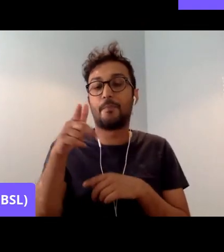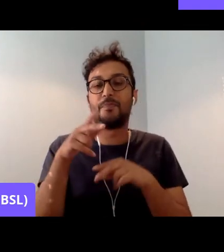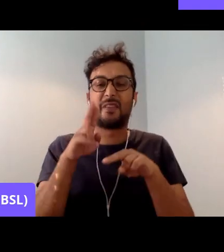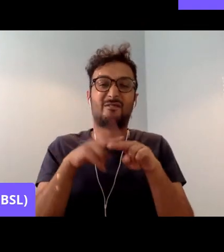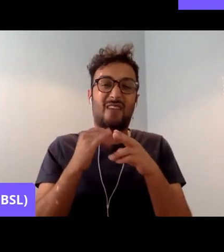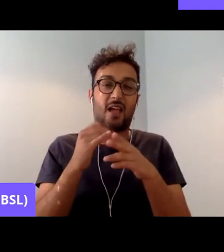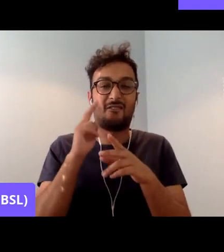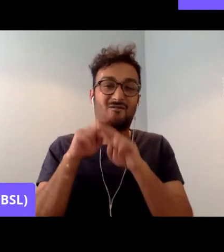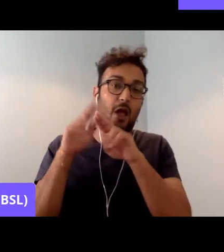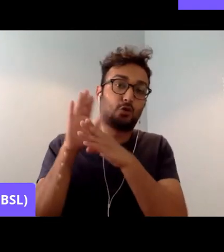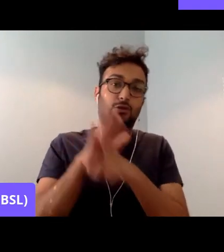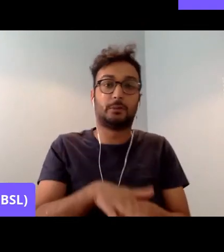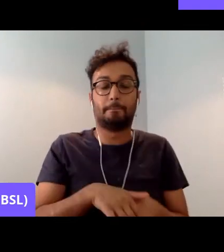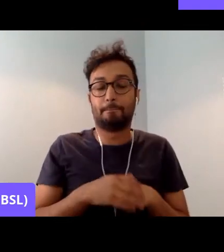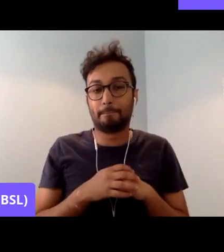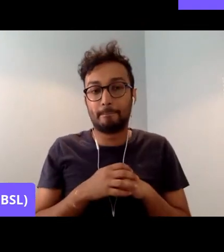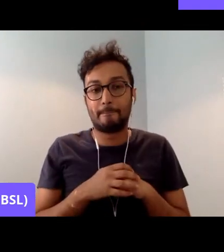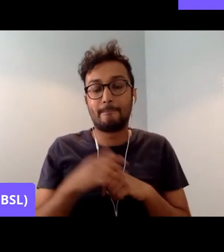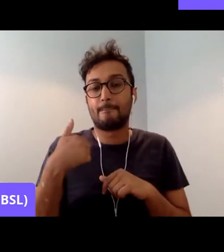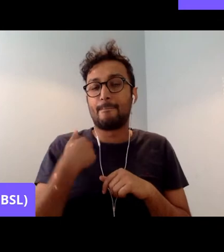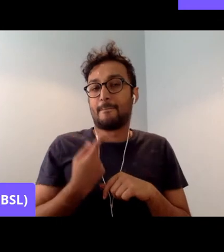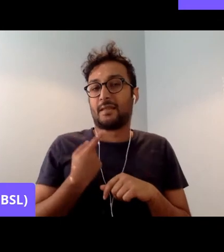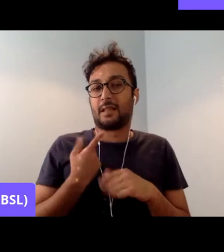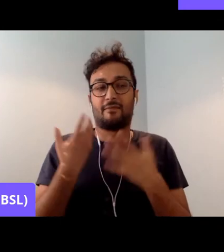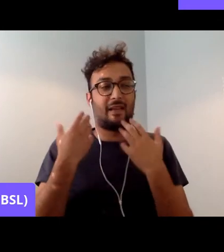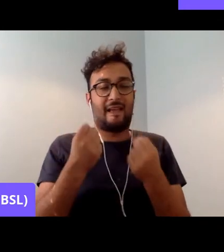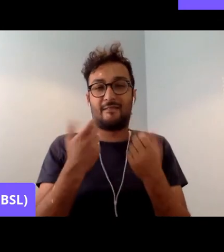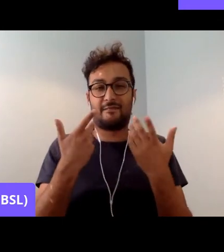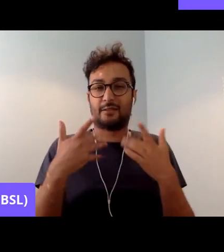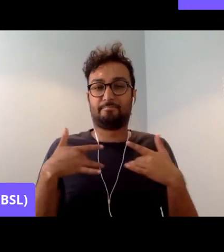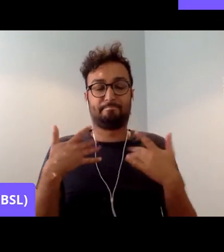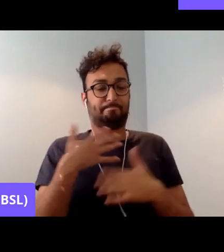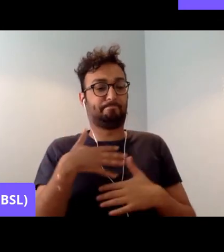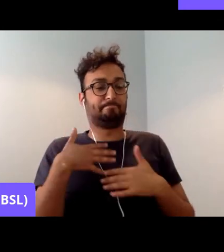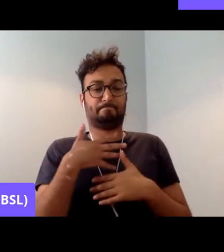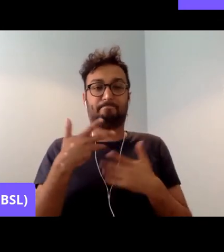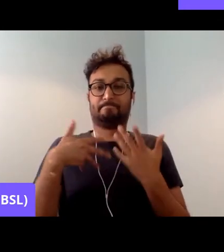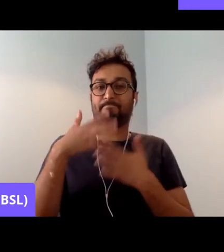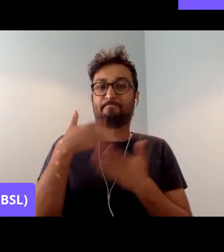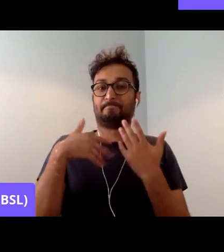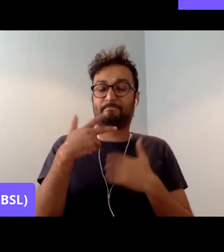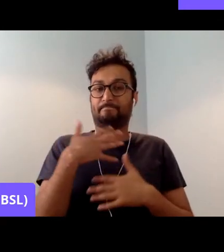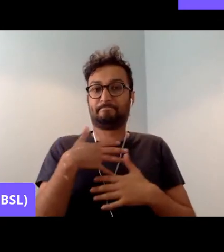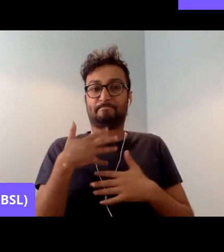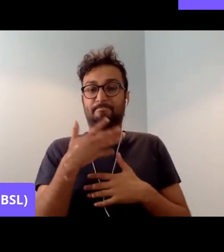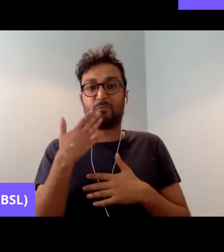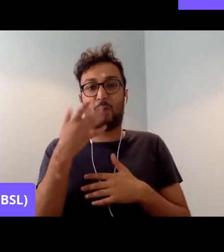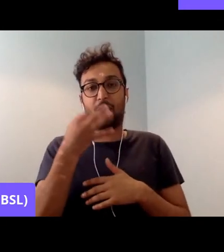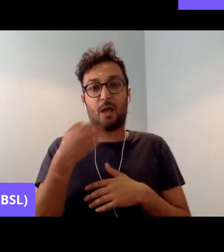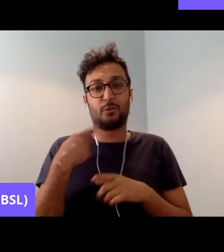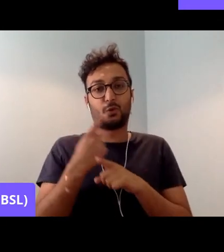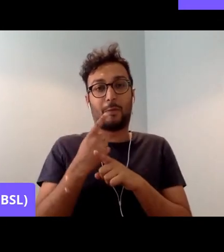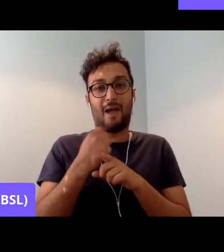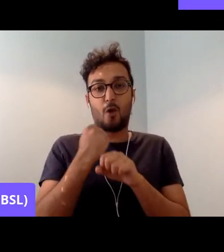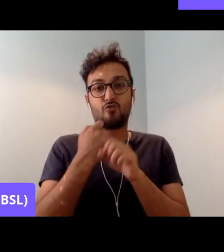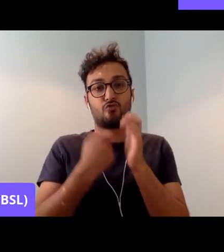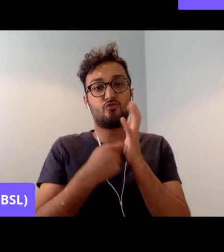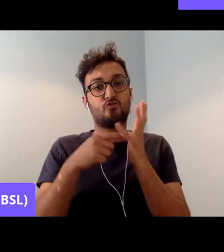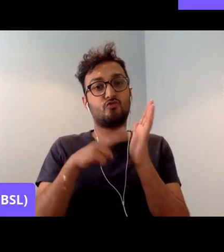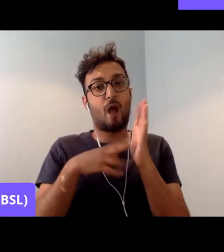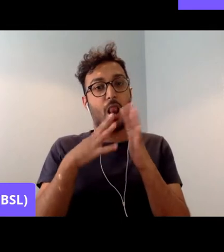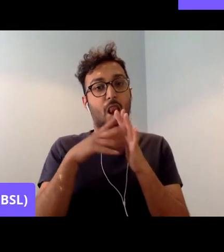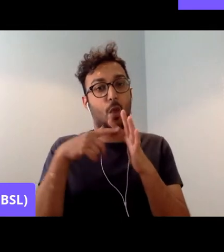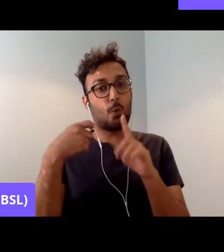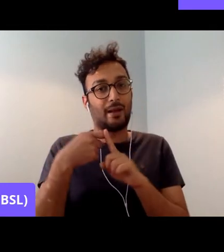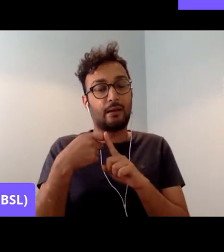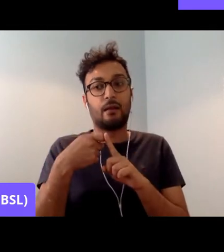I have very mixed feelings when I'm asked to speak about Grunwick. Because on the one hand, I'm very happy because it